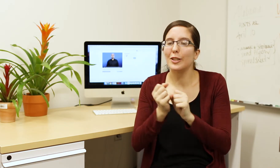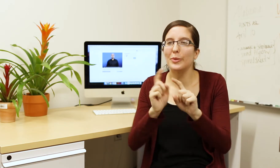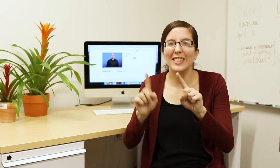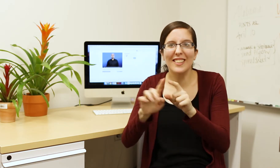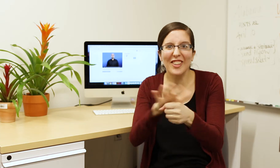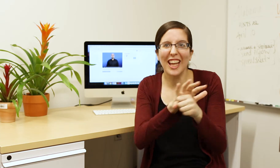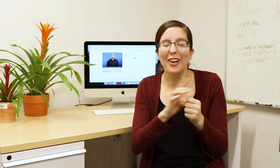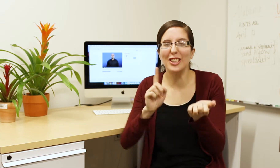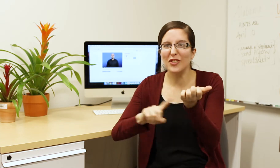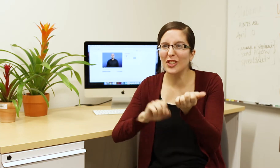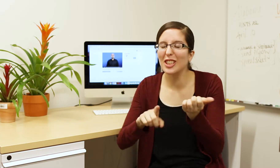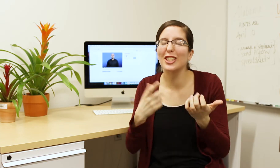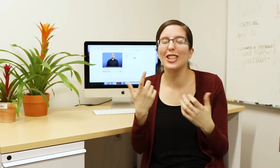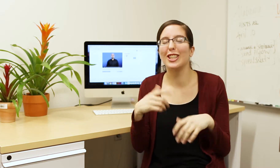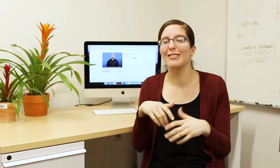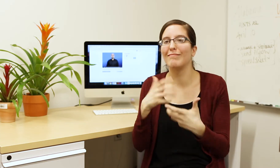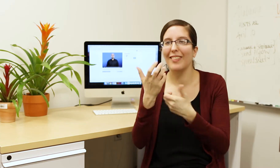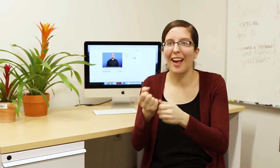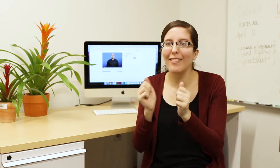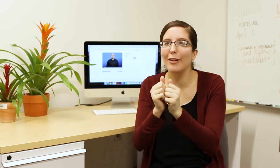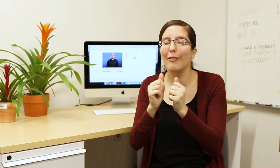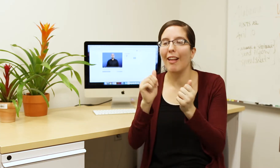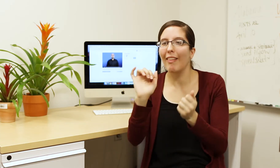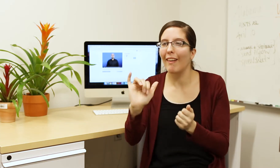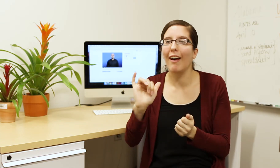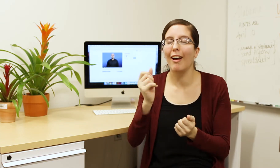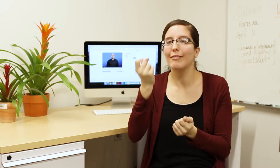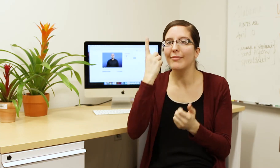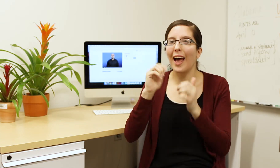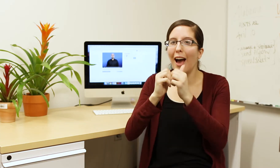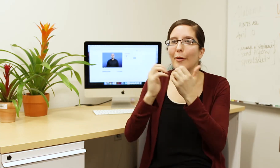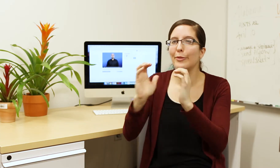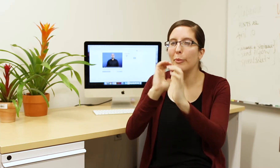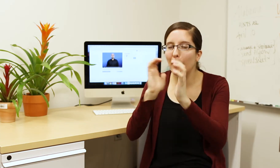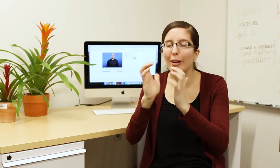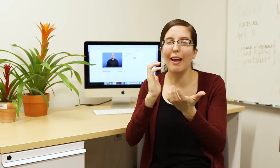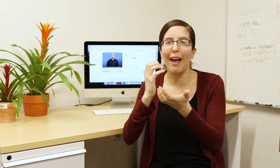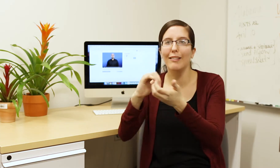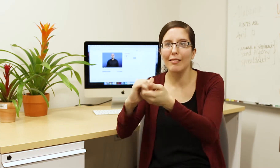Confident in the different areas of research and communicating and collaborating.